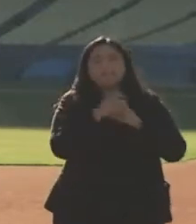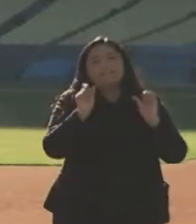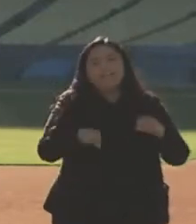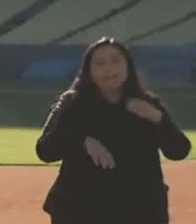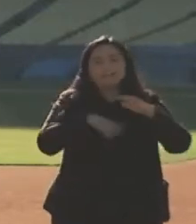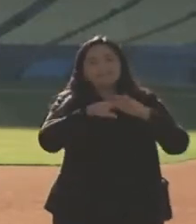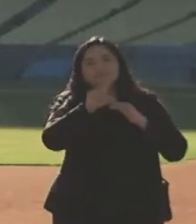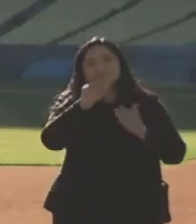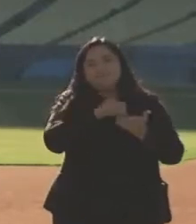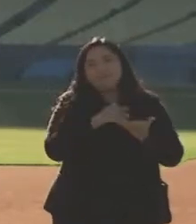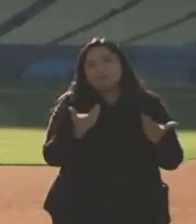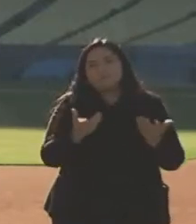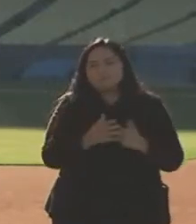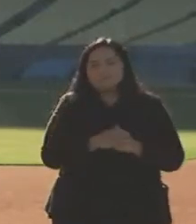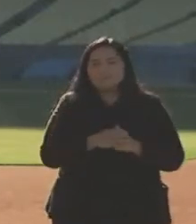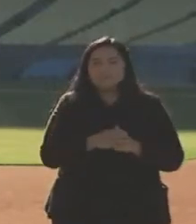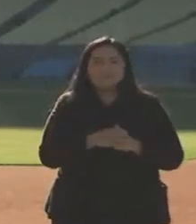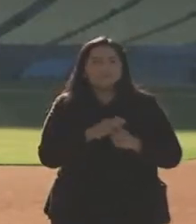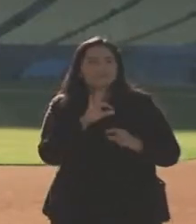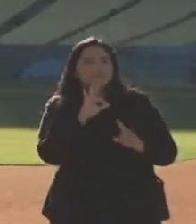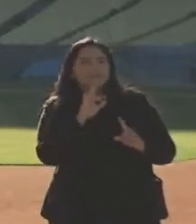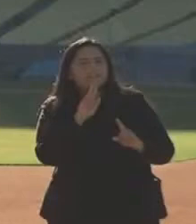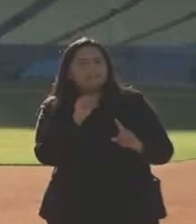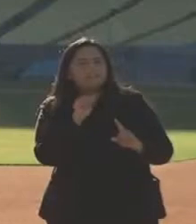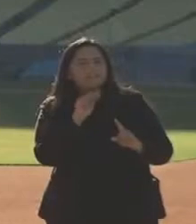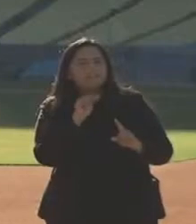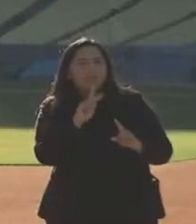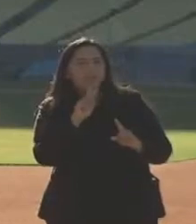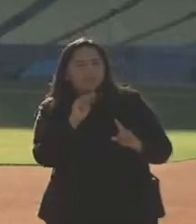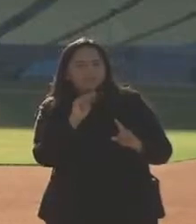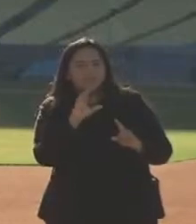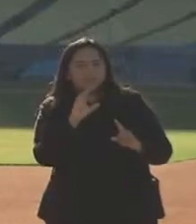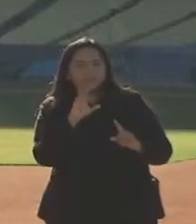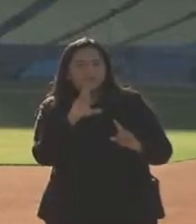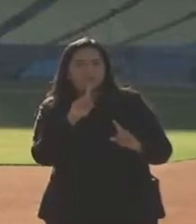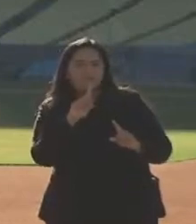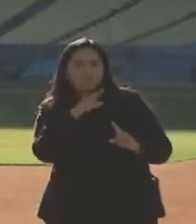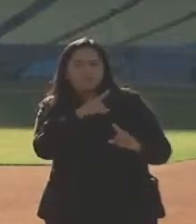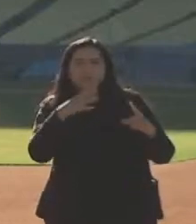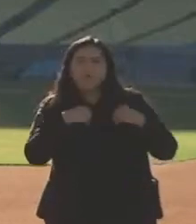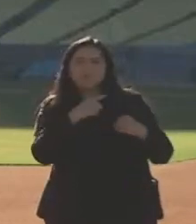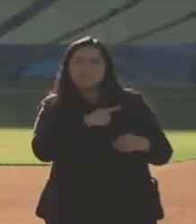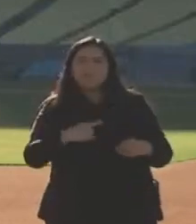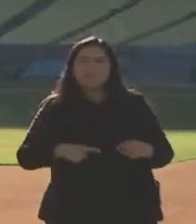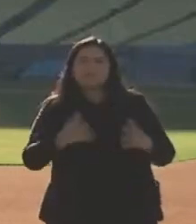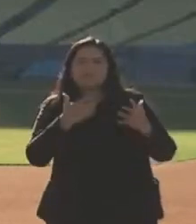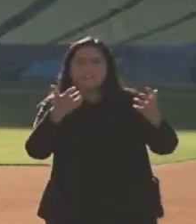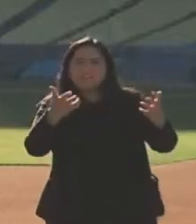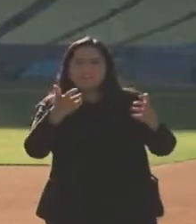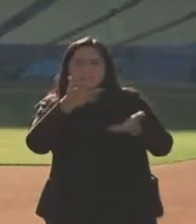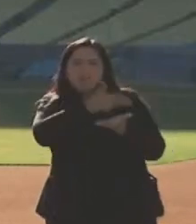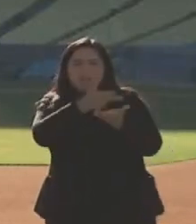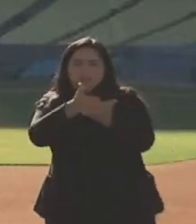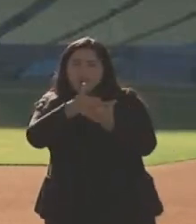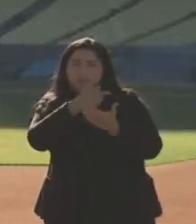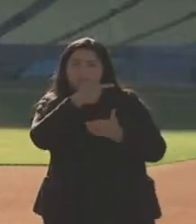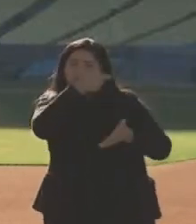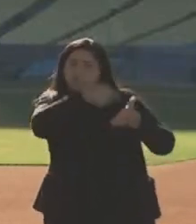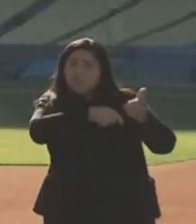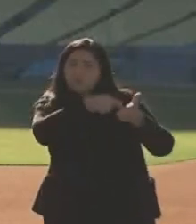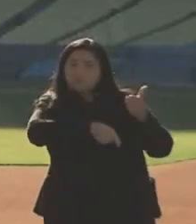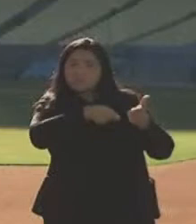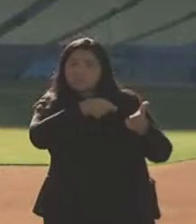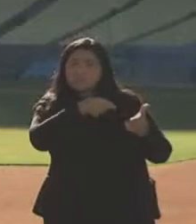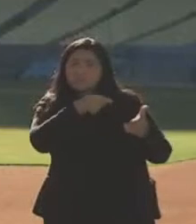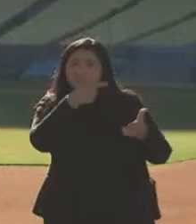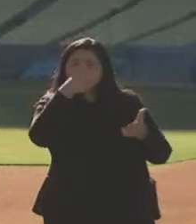Frank McCourt, who, as I understand, owns the Dodger Stadium parking lot, is he charging the city of Los Angeles for use of this as a COVID